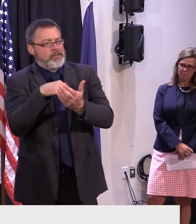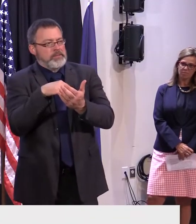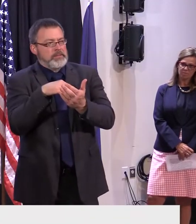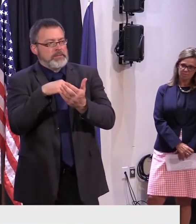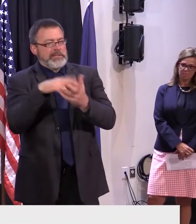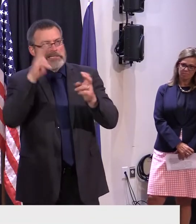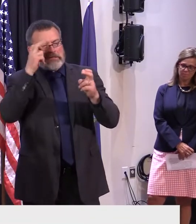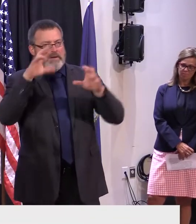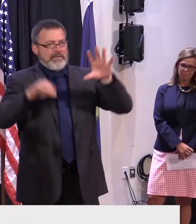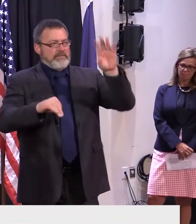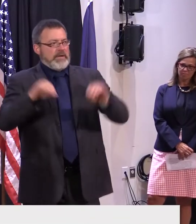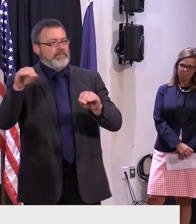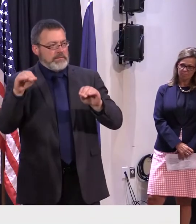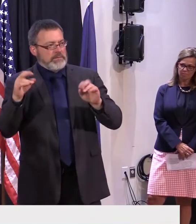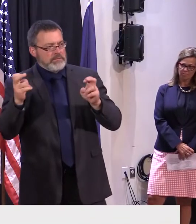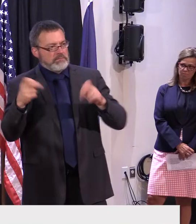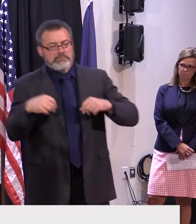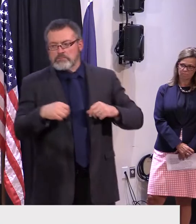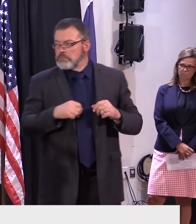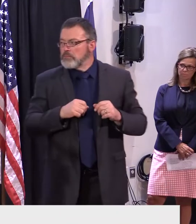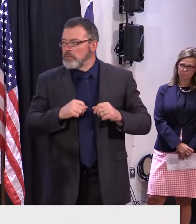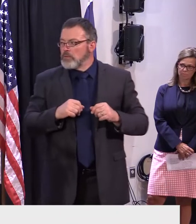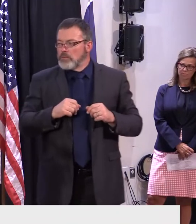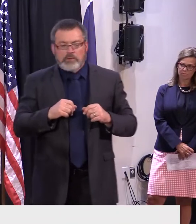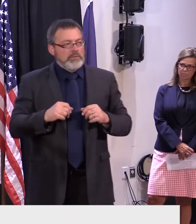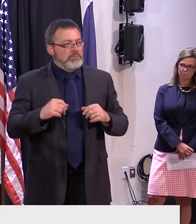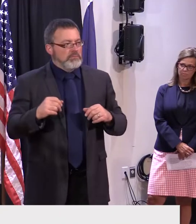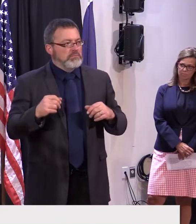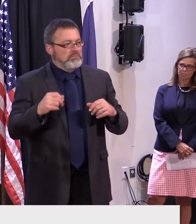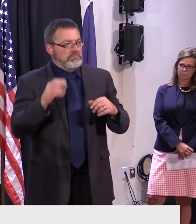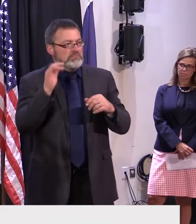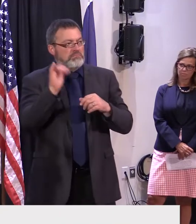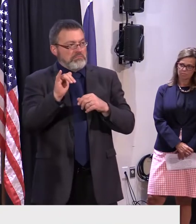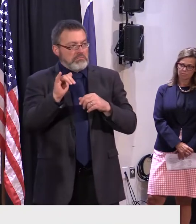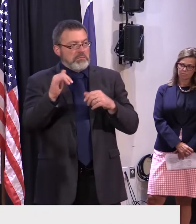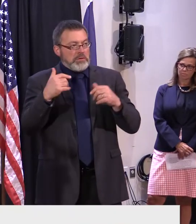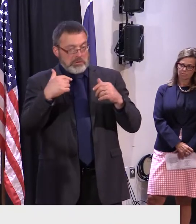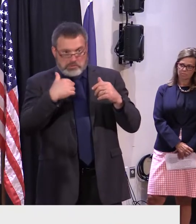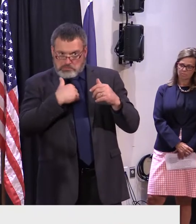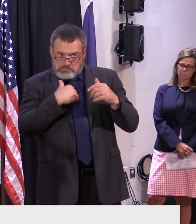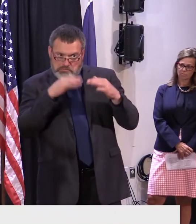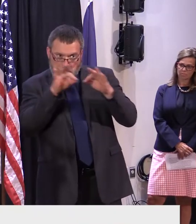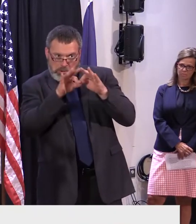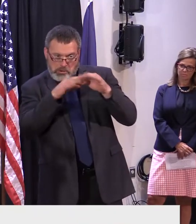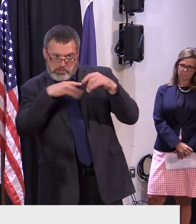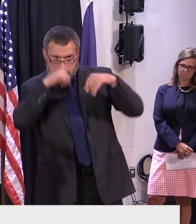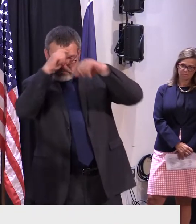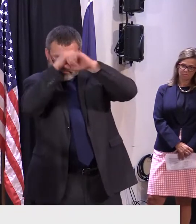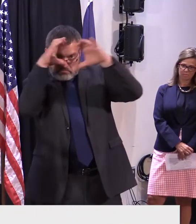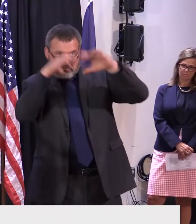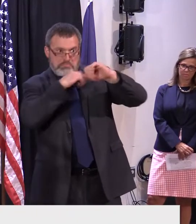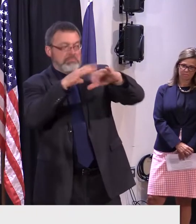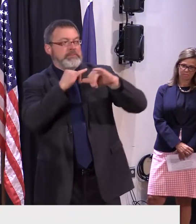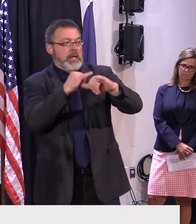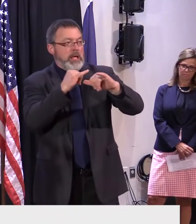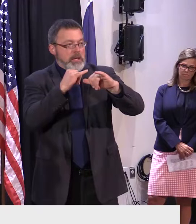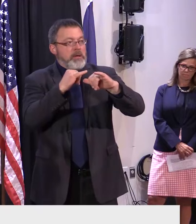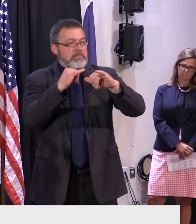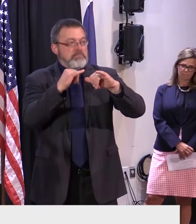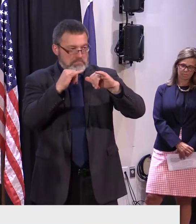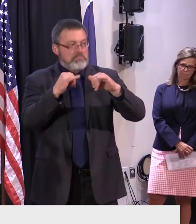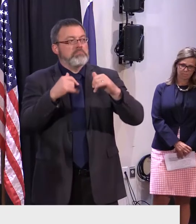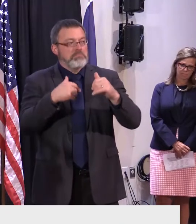do. And if they're able to present and produce for us, then we could continue it to spend the rest.